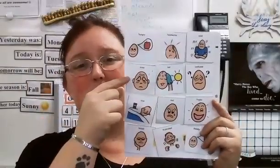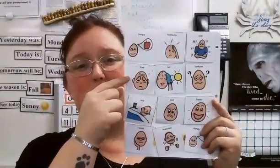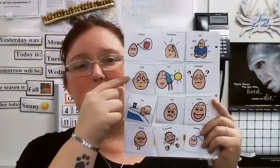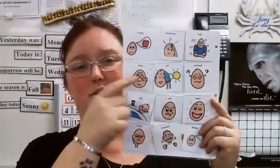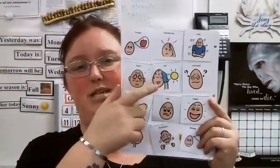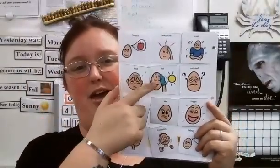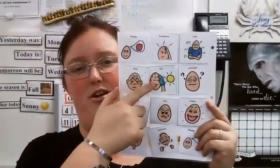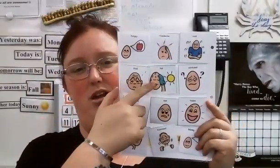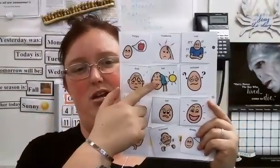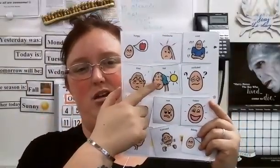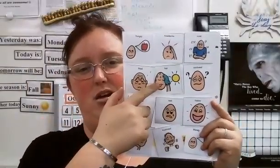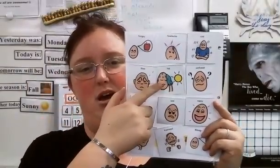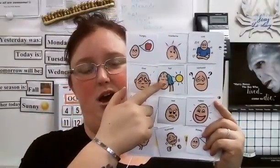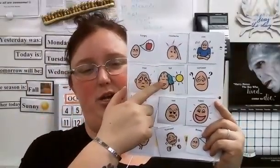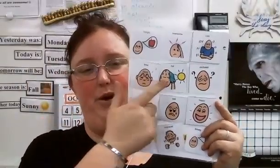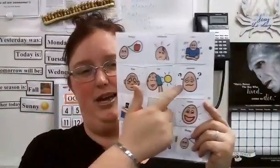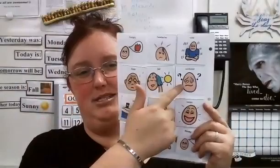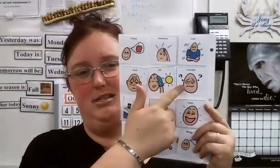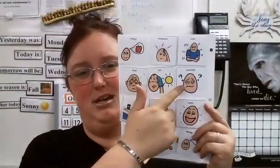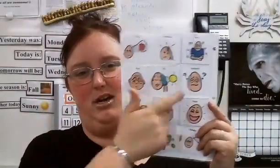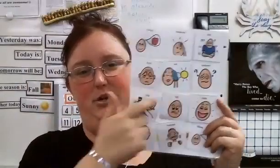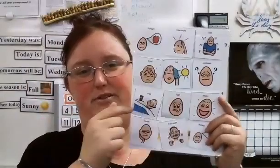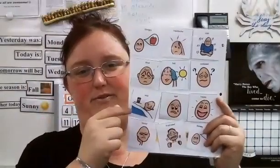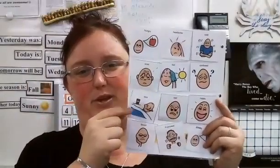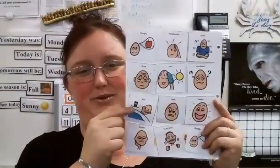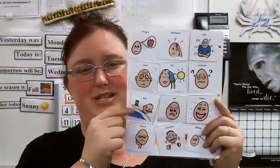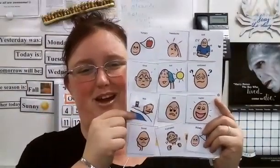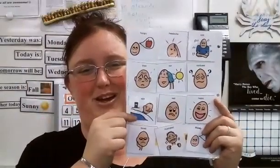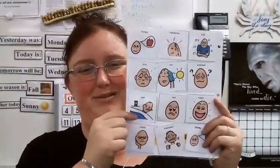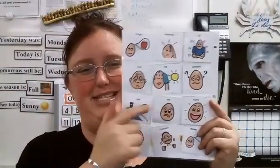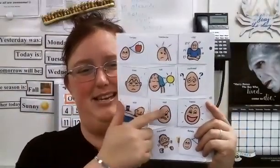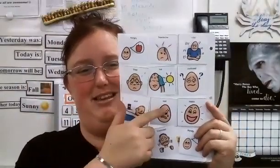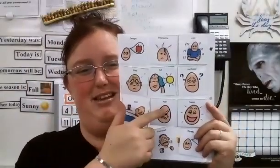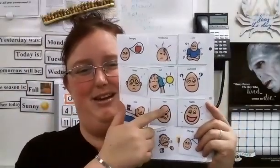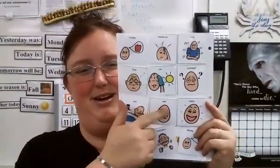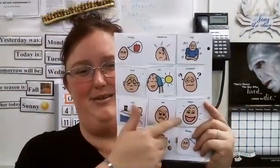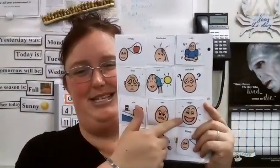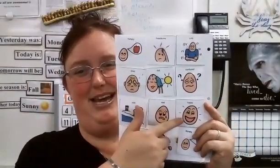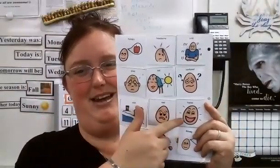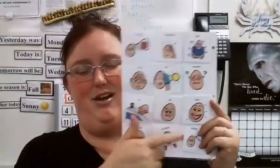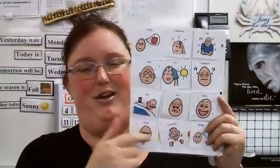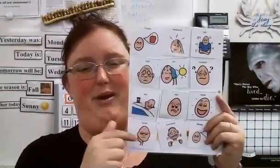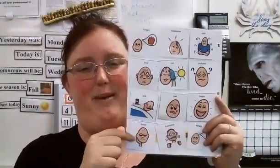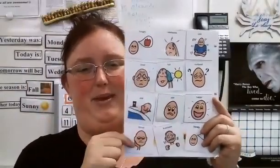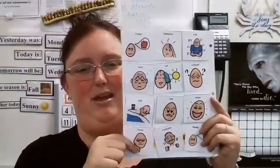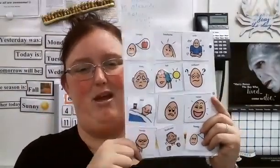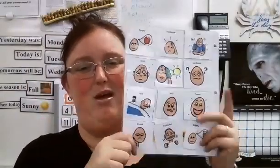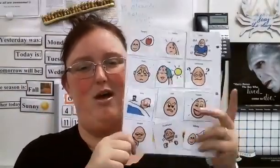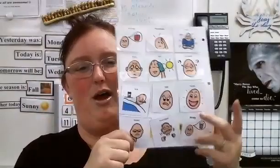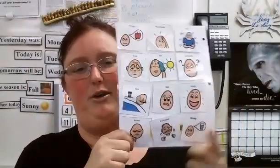Are you tired? Are you hot? Are you confused? Are you sick? Are you sad? Are you happy? Are